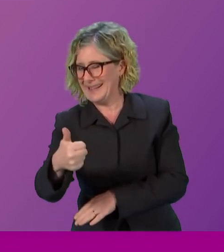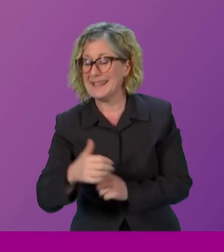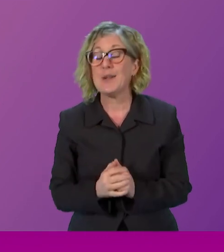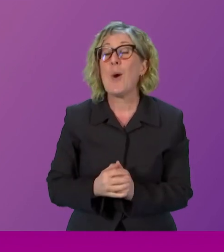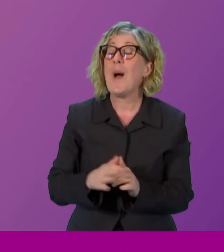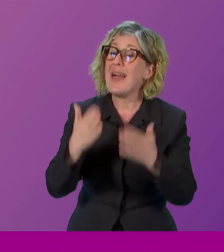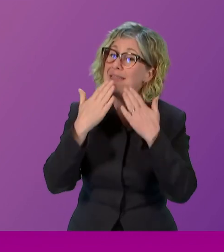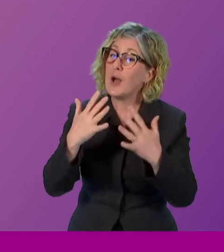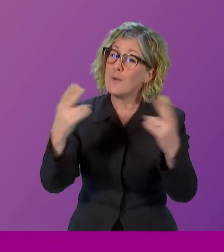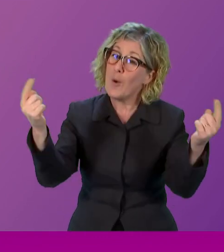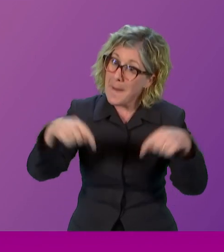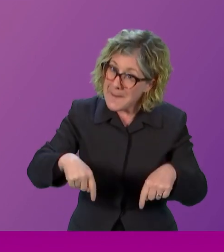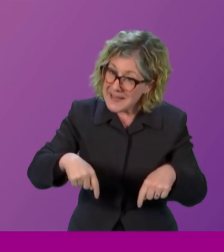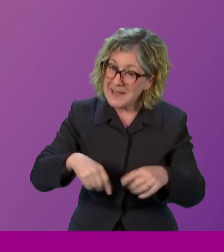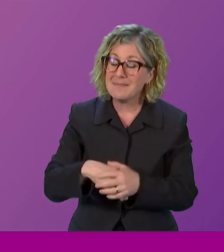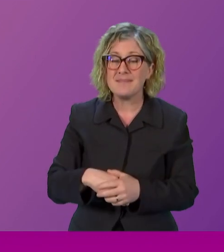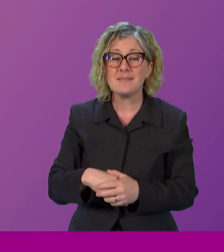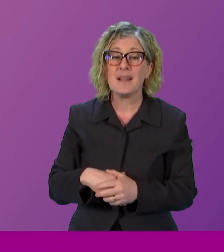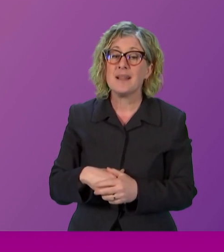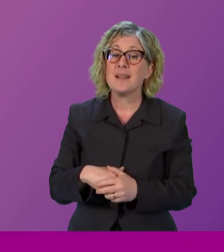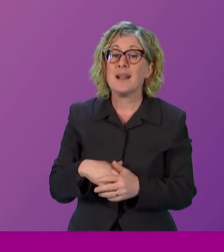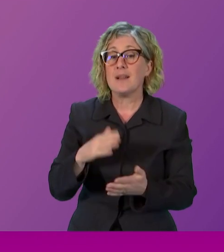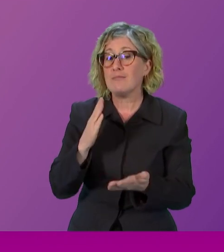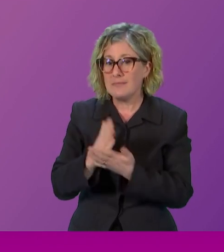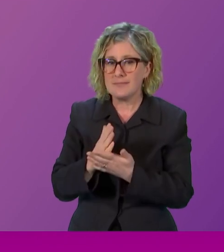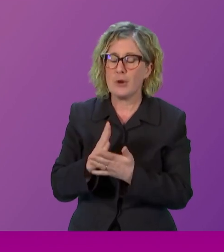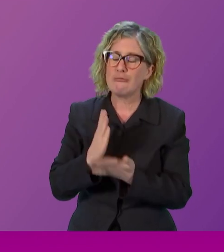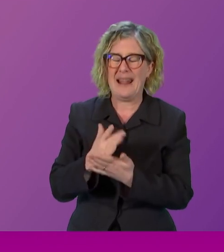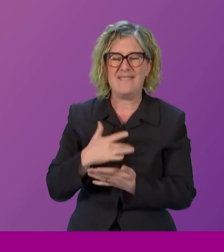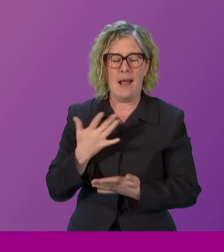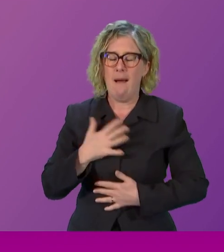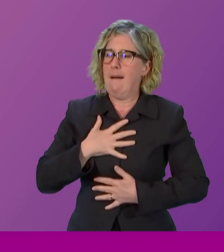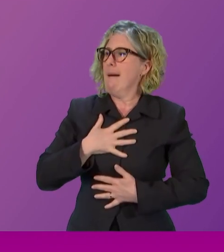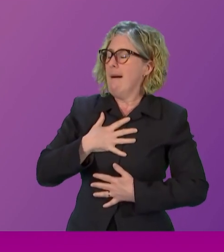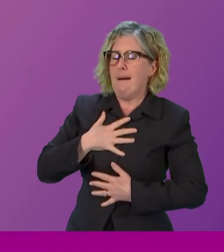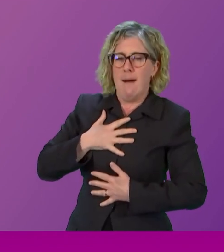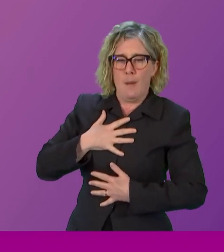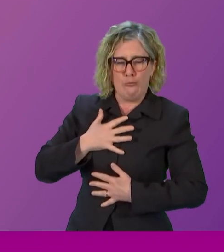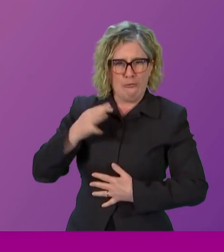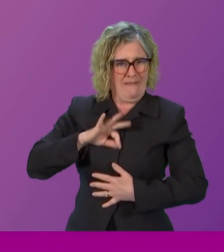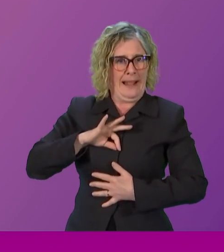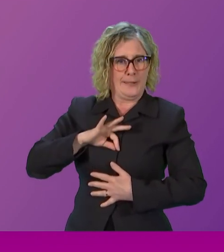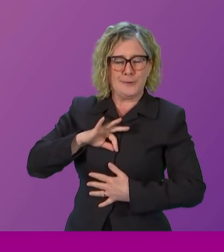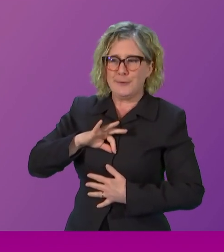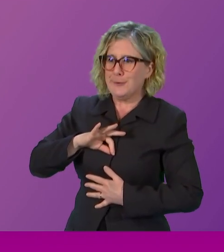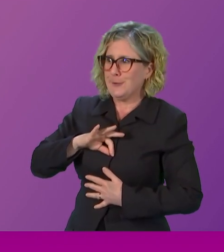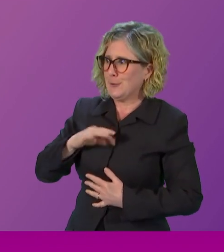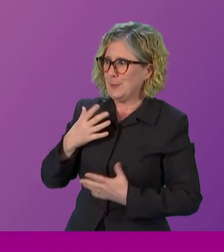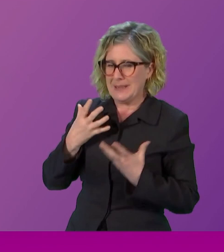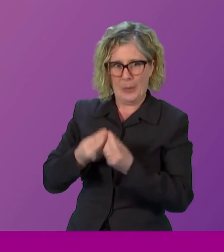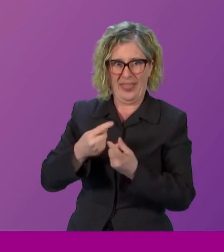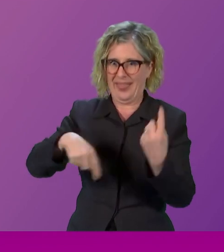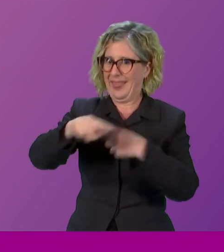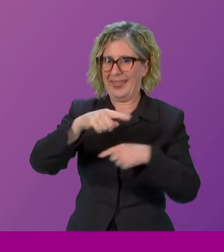absolutely a privilege to spend time with each and every one of you. And I'm so pleased we had so